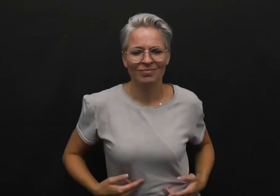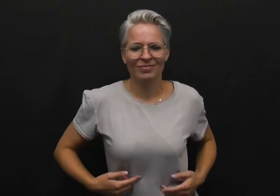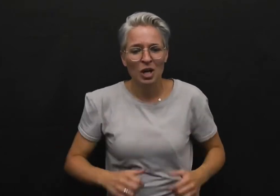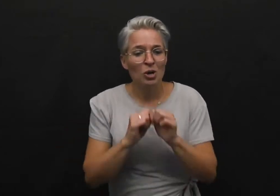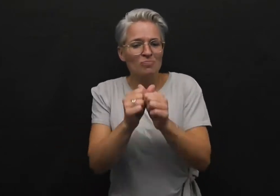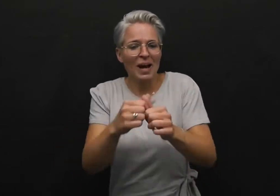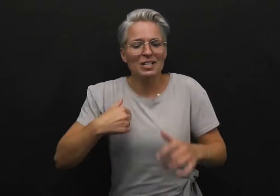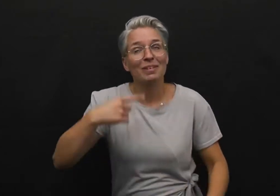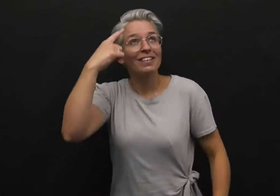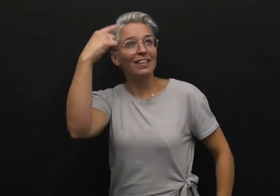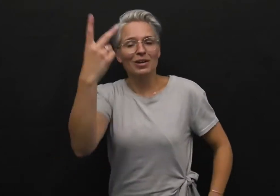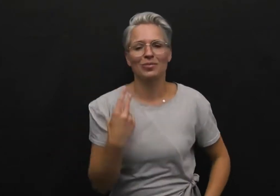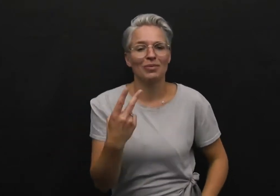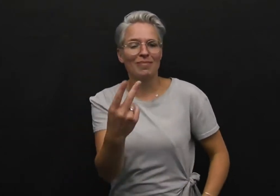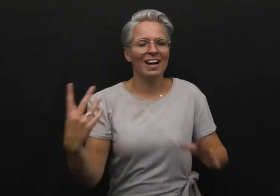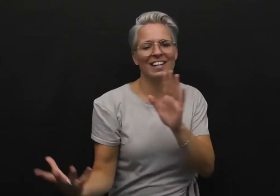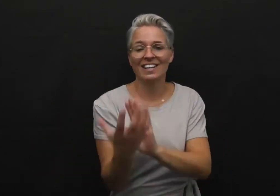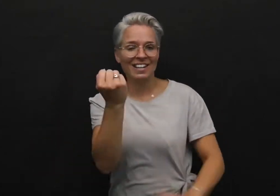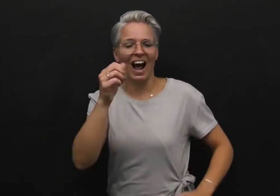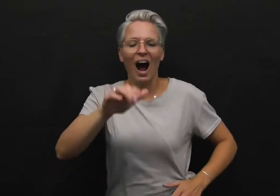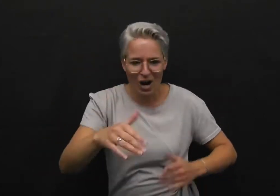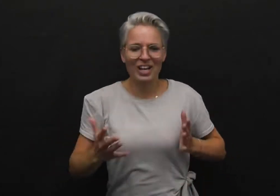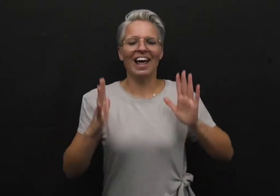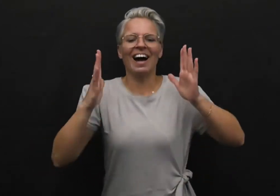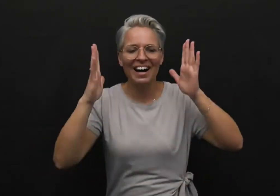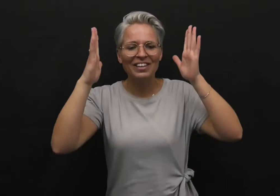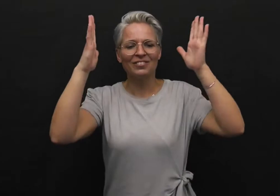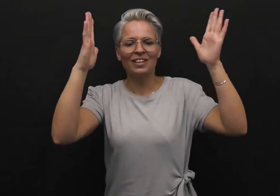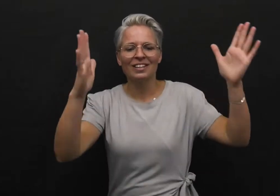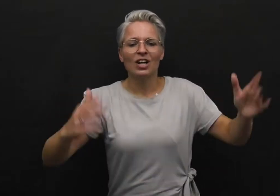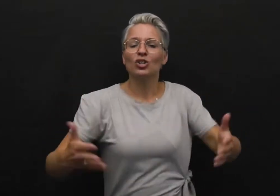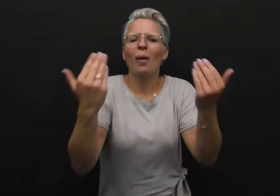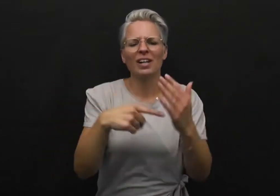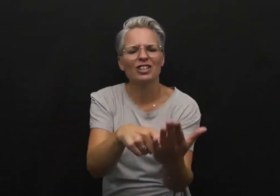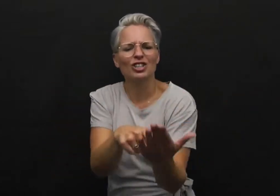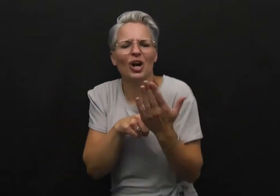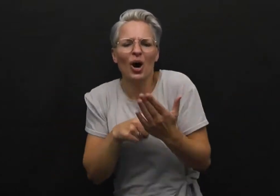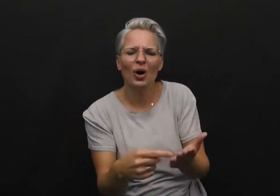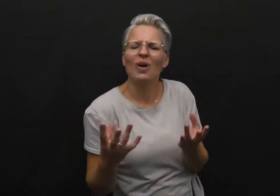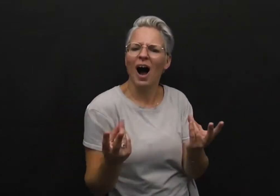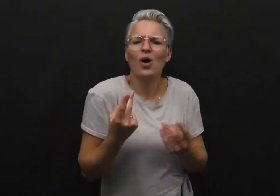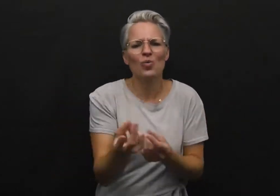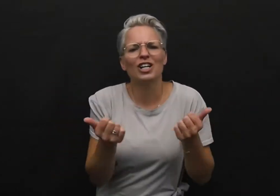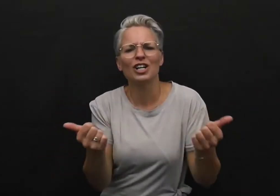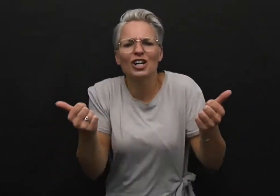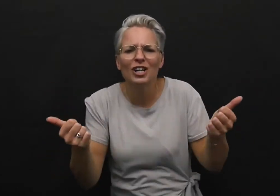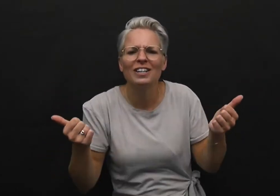That makes me think we'll make it out of life So come on and show me how we're good